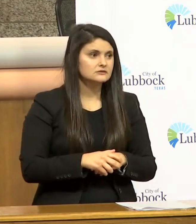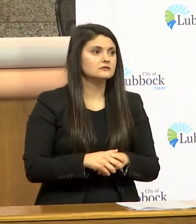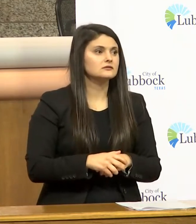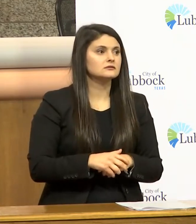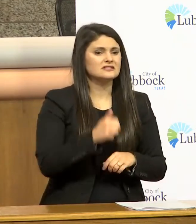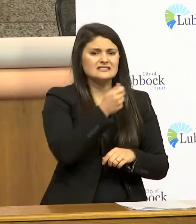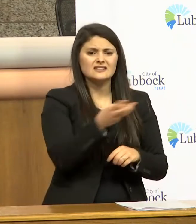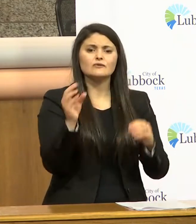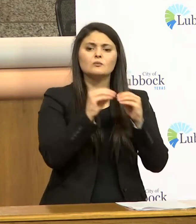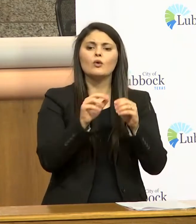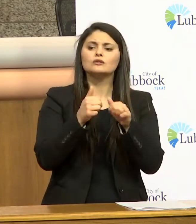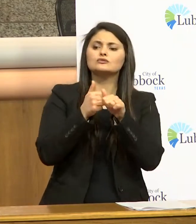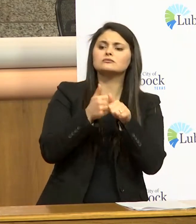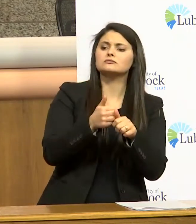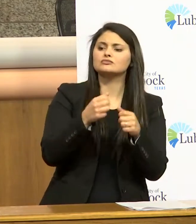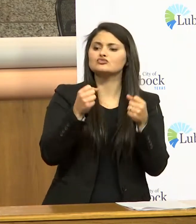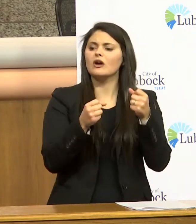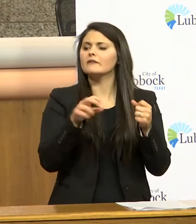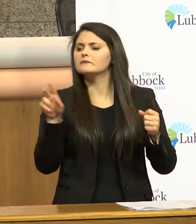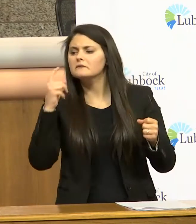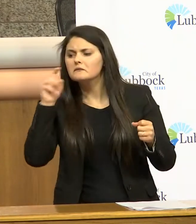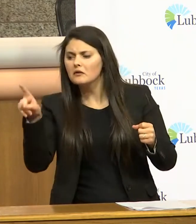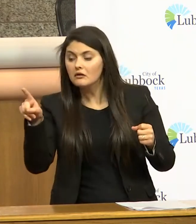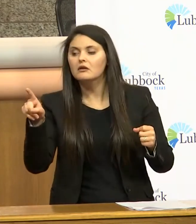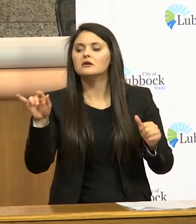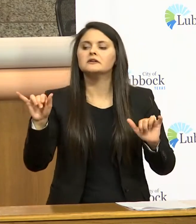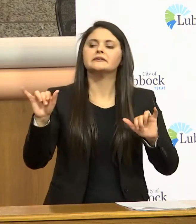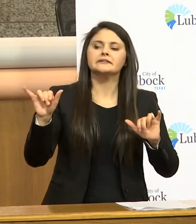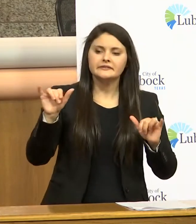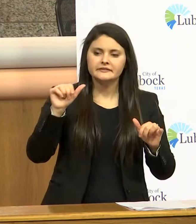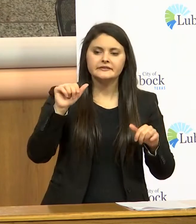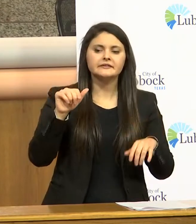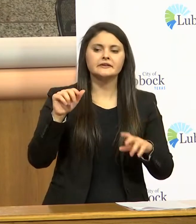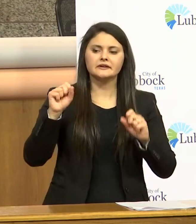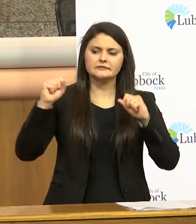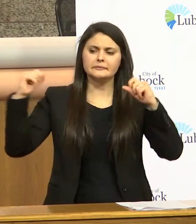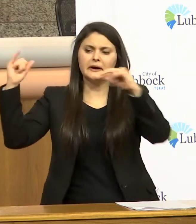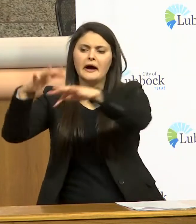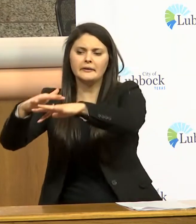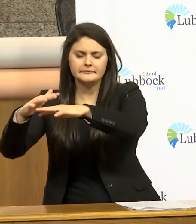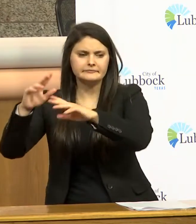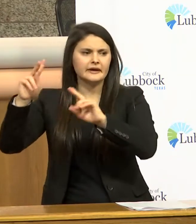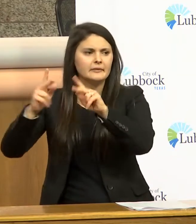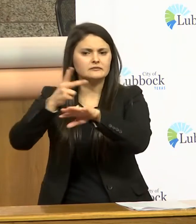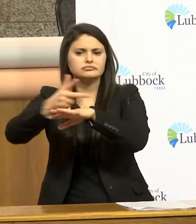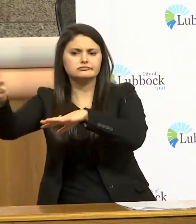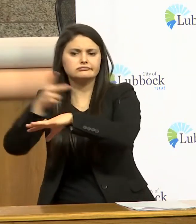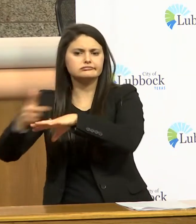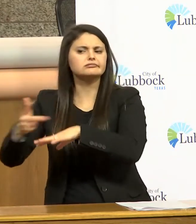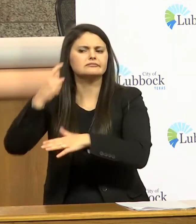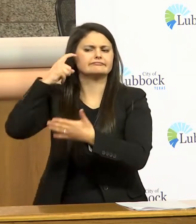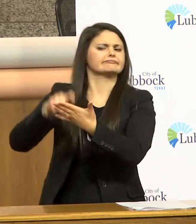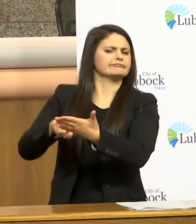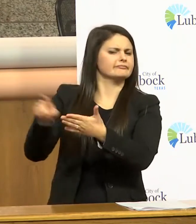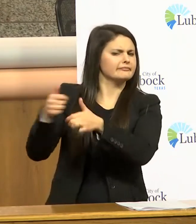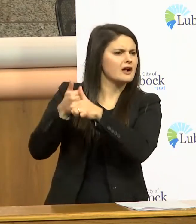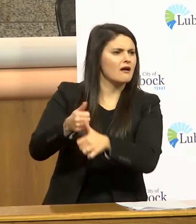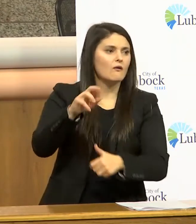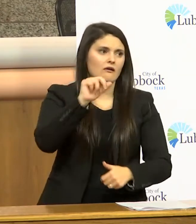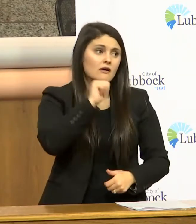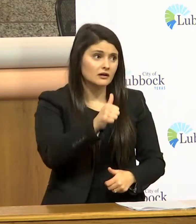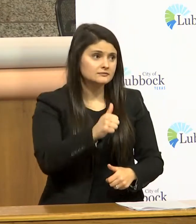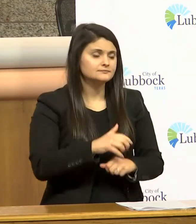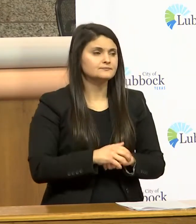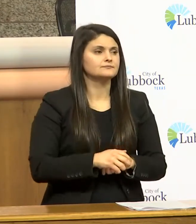drive-bys sometimes it's not hard to tell that there's a large or not a large number of cars in the parking lot on march the